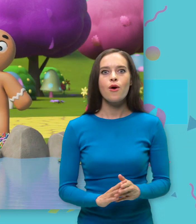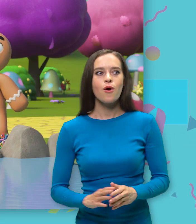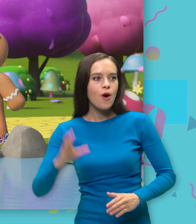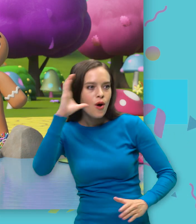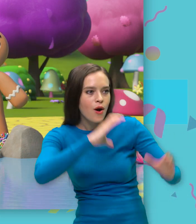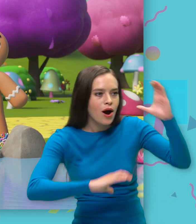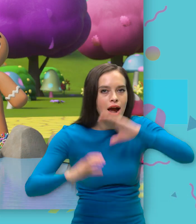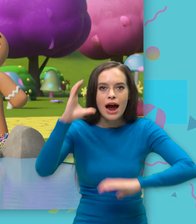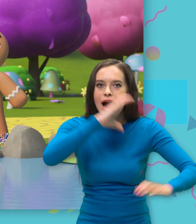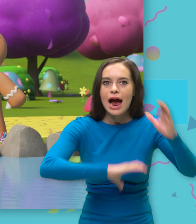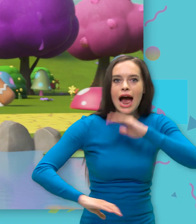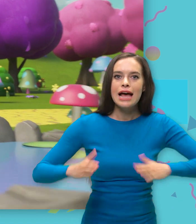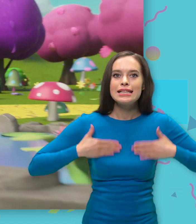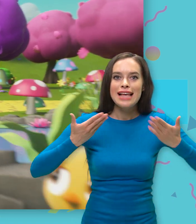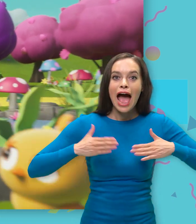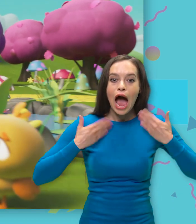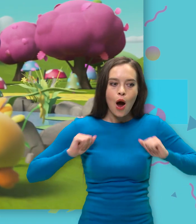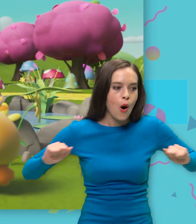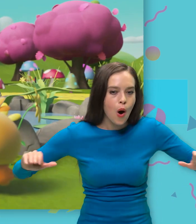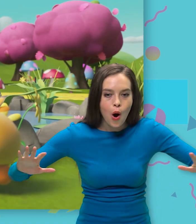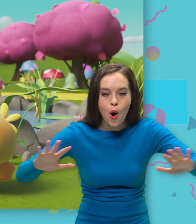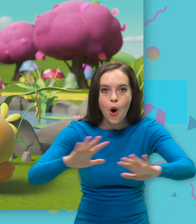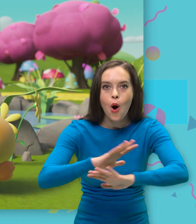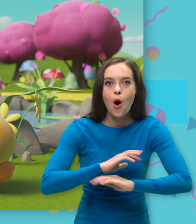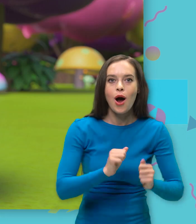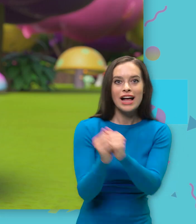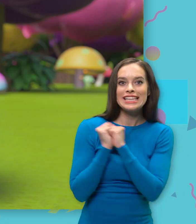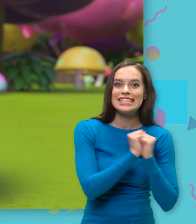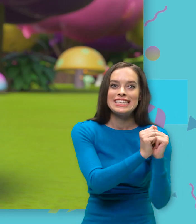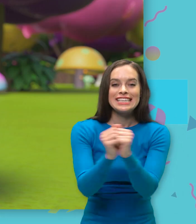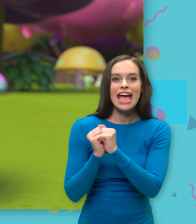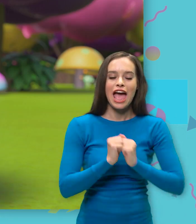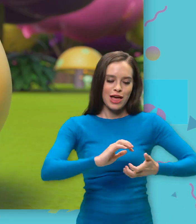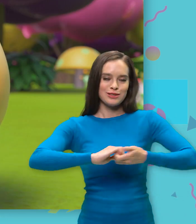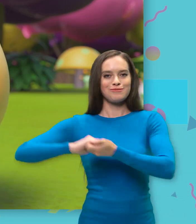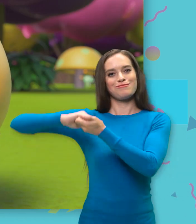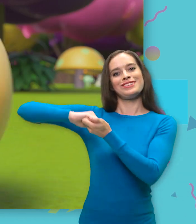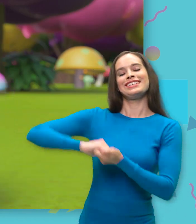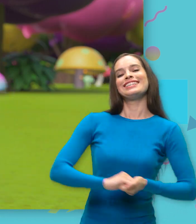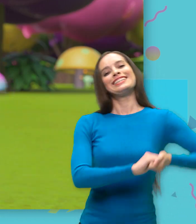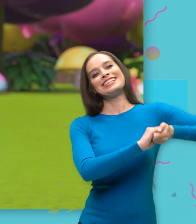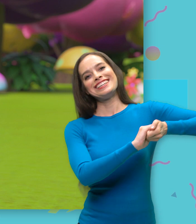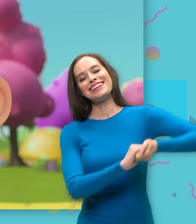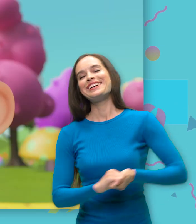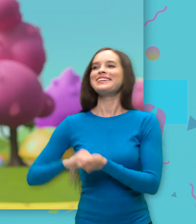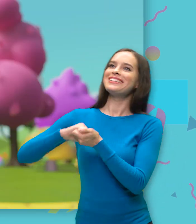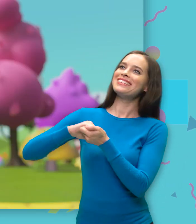Let's explore this happy land All together, hand in hand